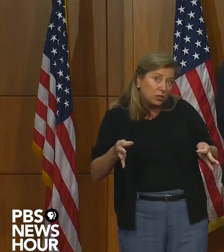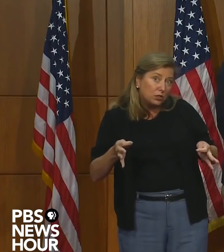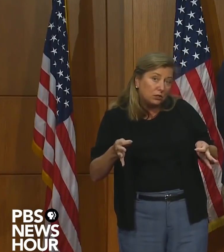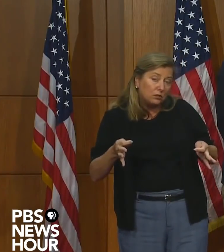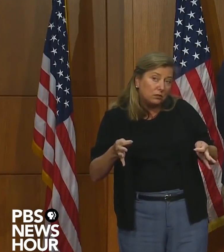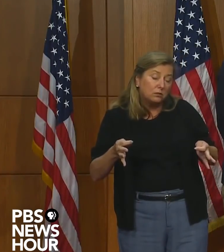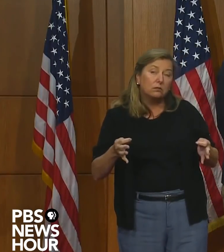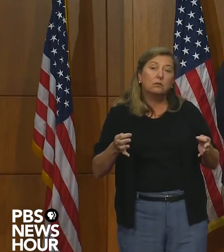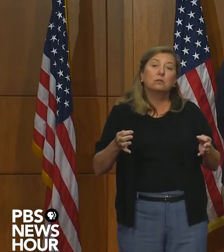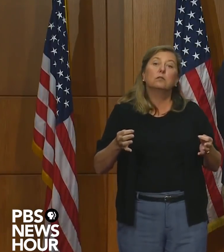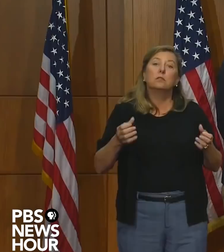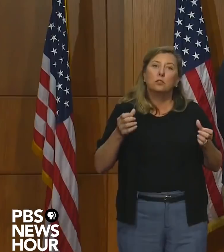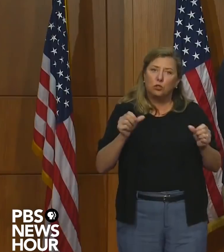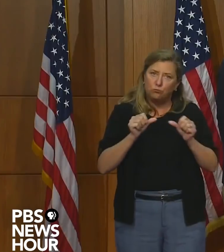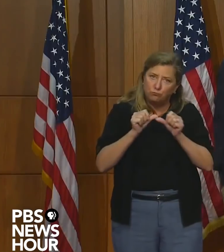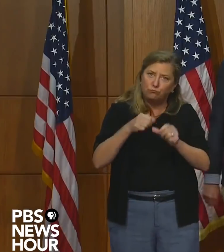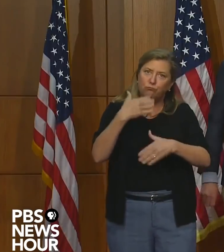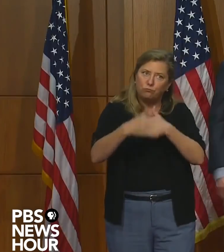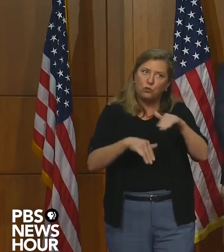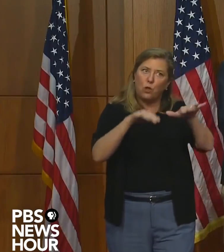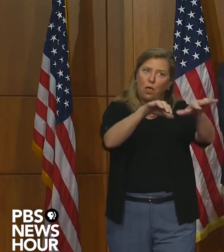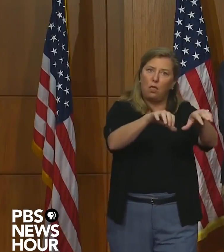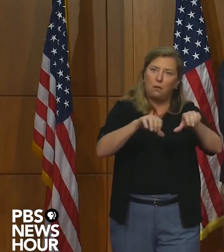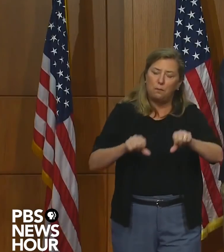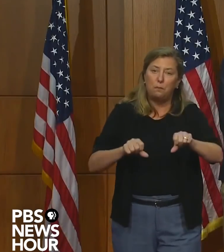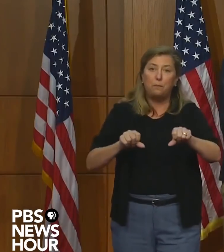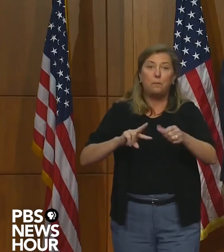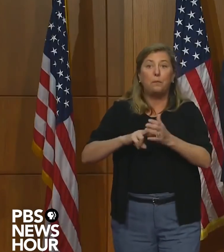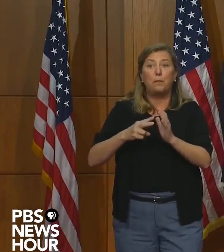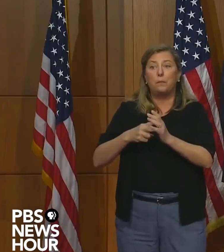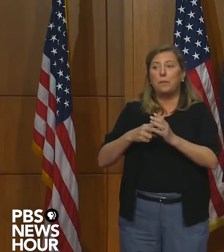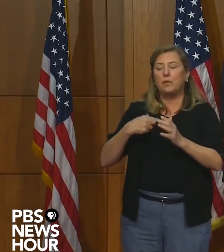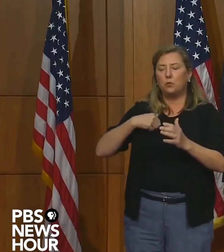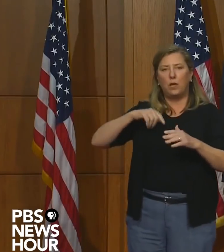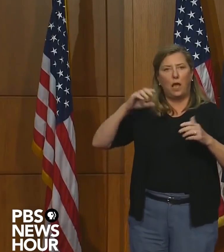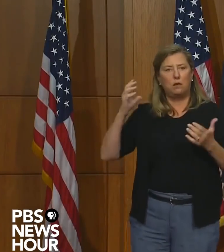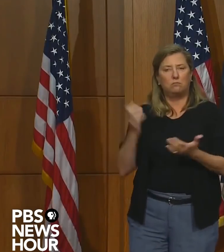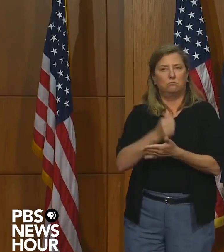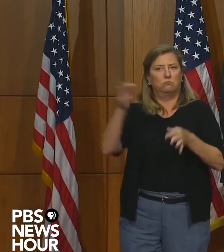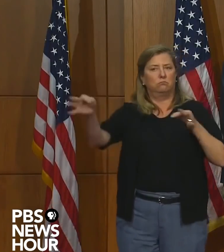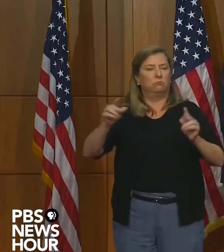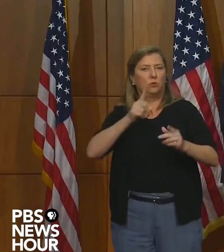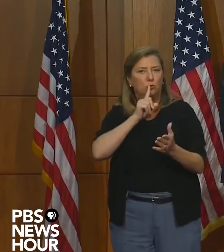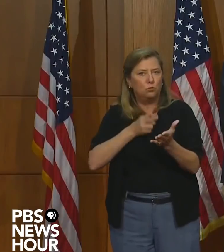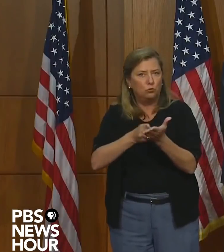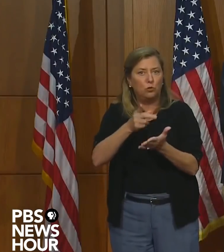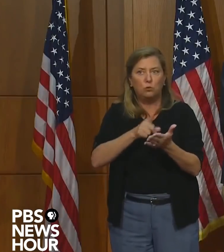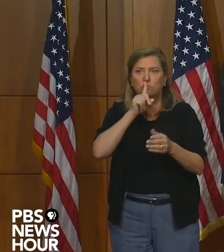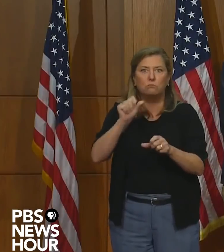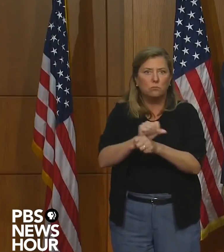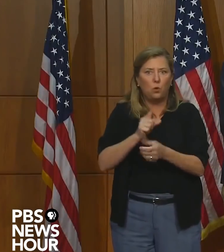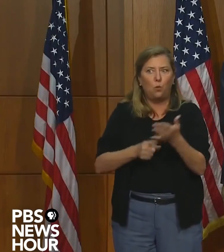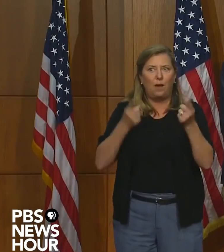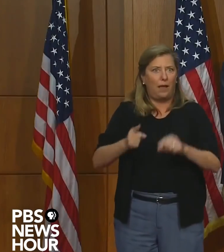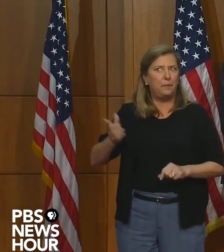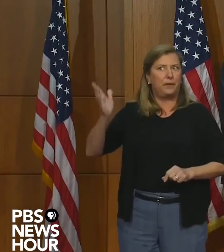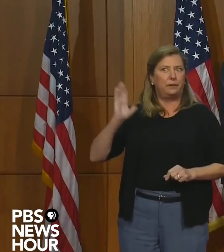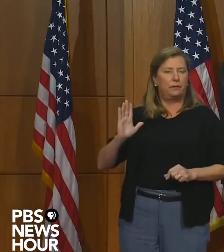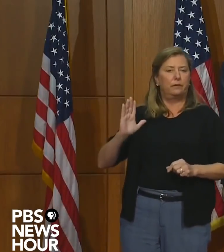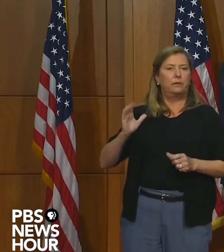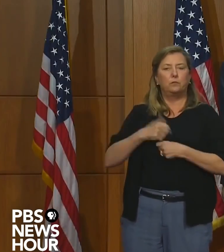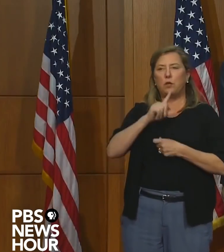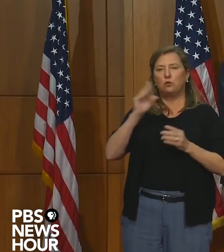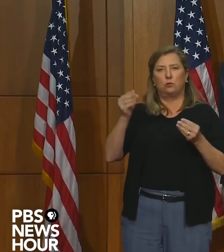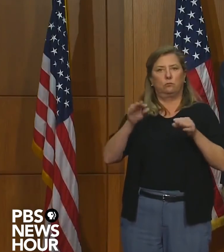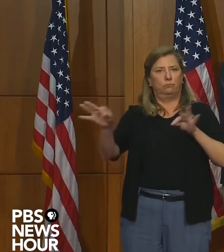forward with trying to remove this monument takes us a step closer to reclaiming the truth of Virginia's history and to reclaim it for all